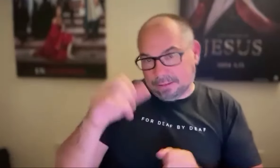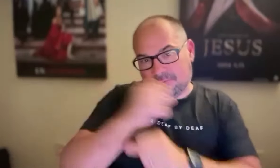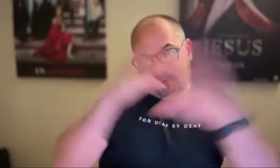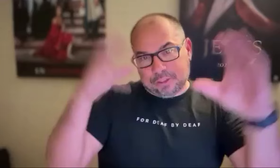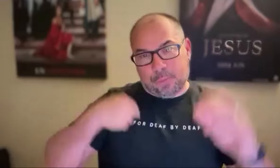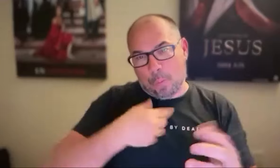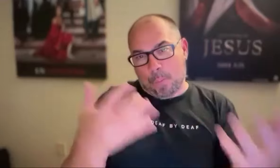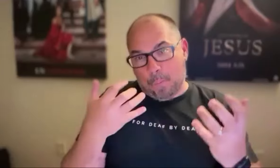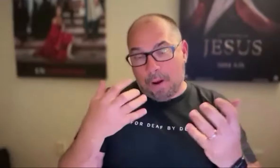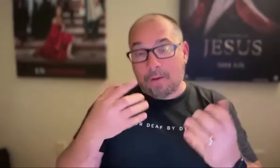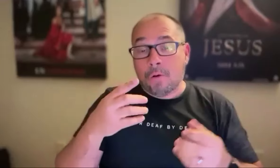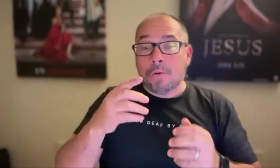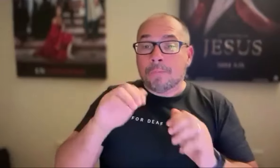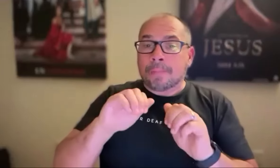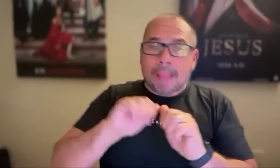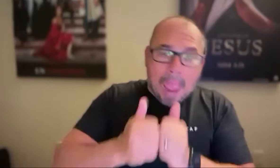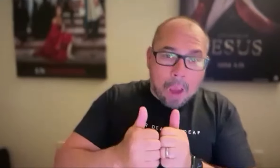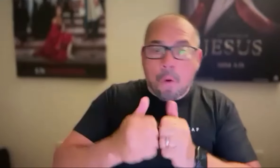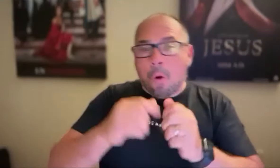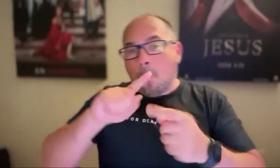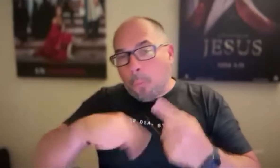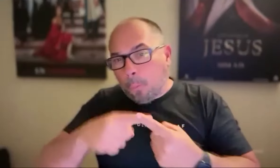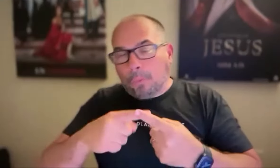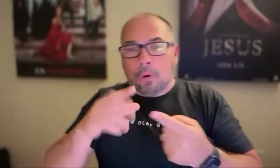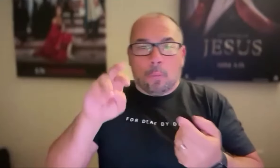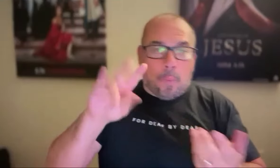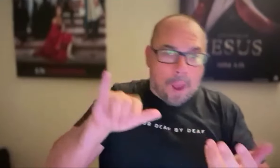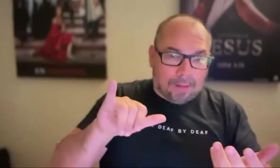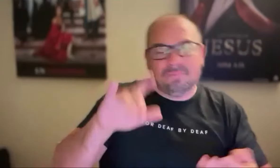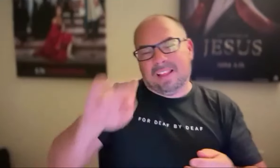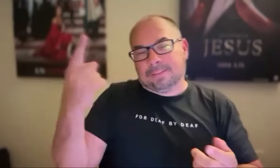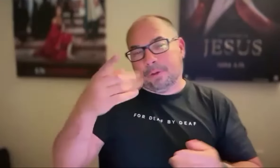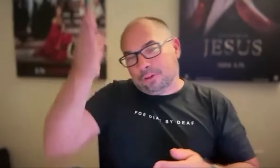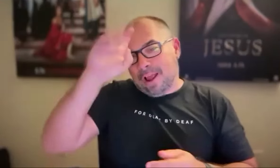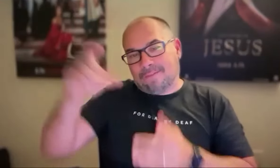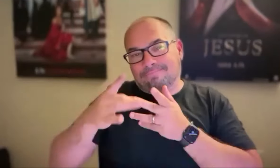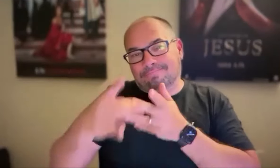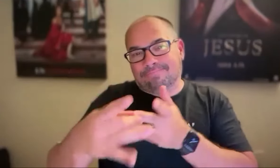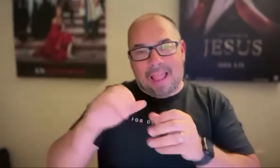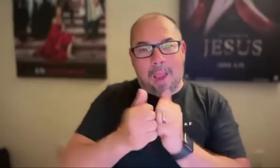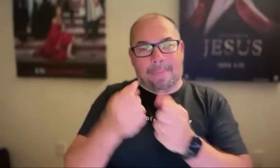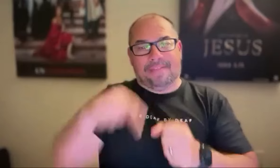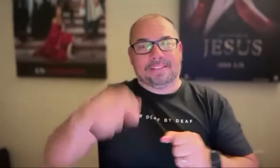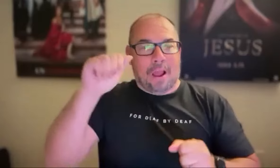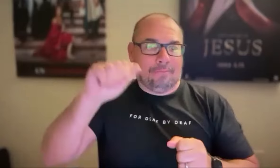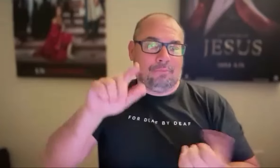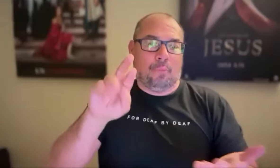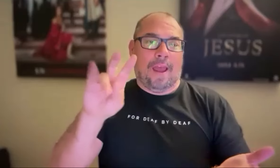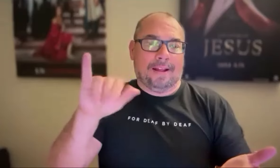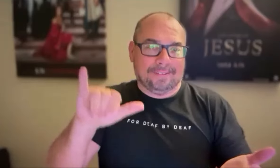and that sort of thing. We don't know exactly what that's going to look like. God's going to have to lead it and help us figure that out. But we're excited